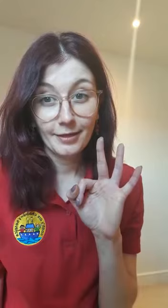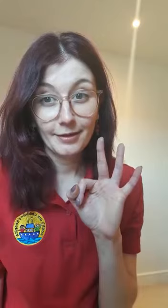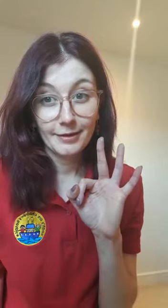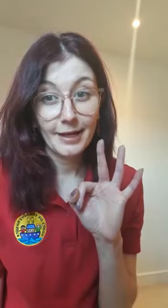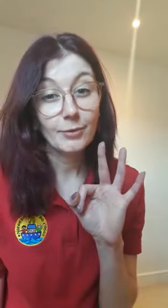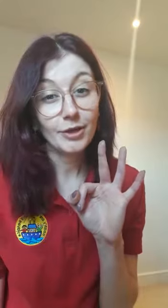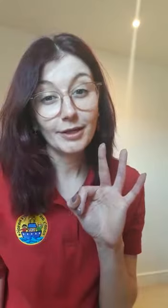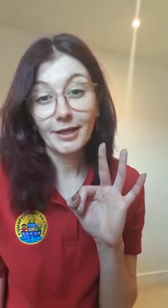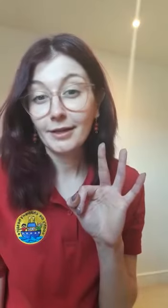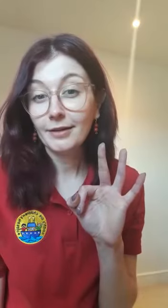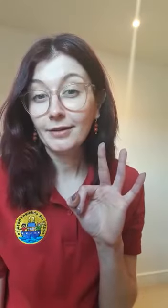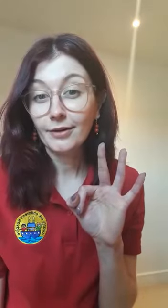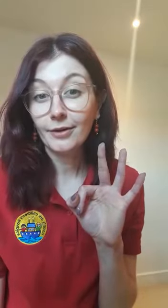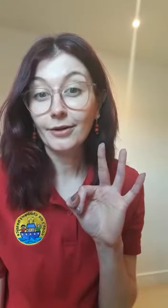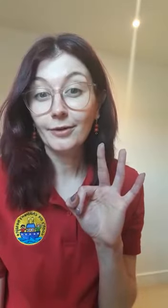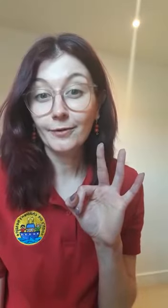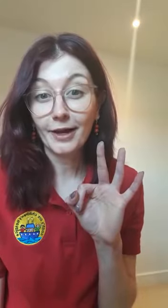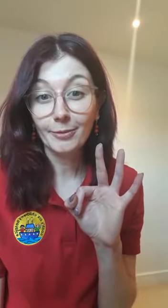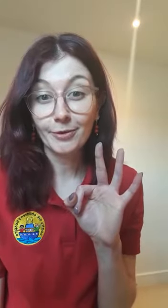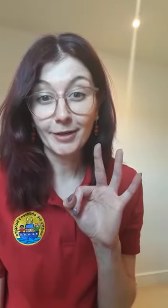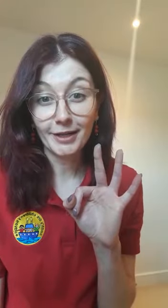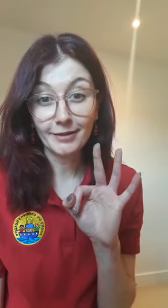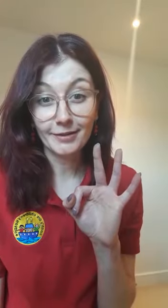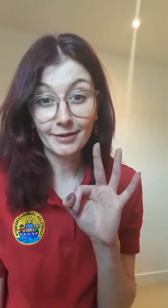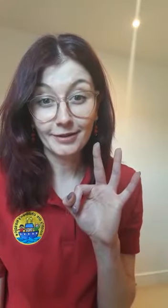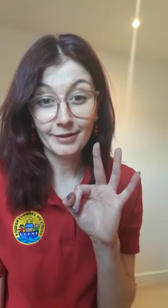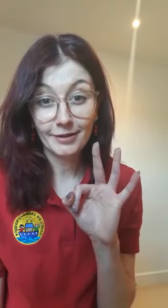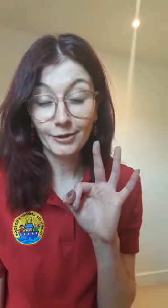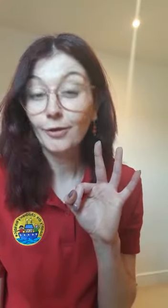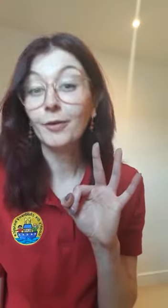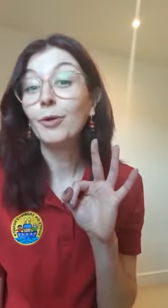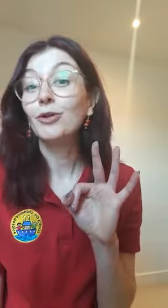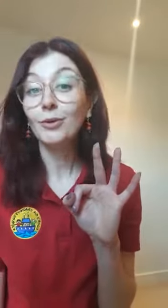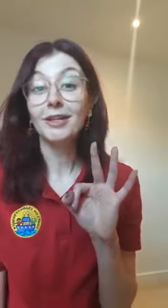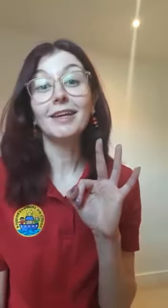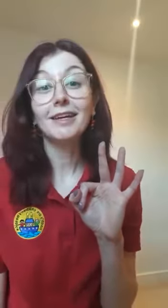said what you can hear, or you've helped somebody else and told them what you can hear.